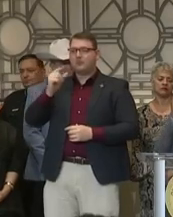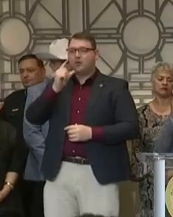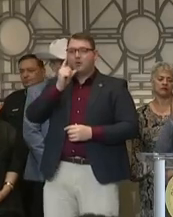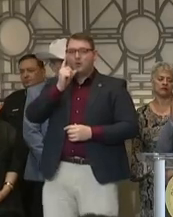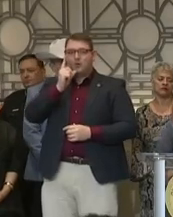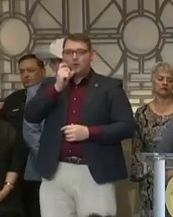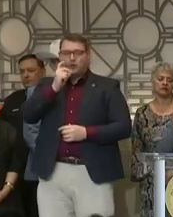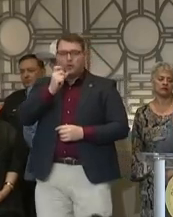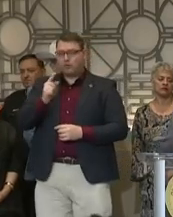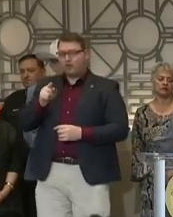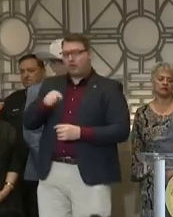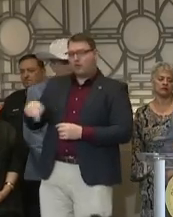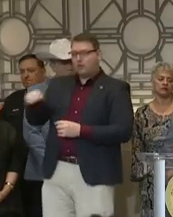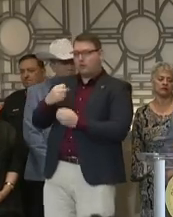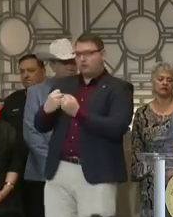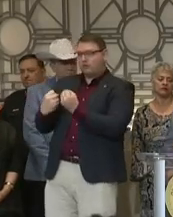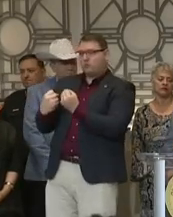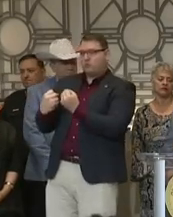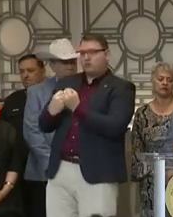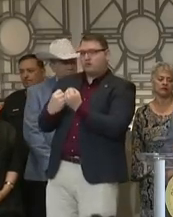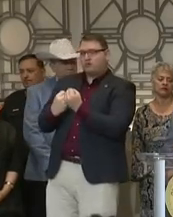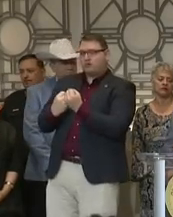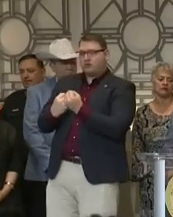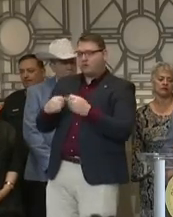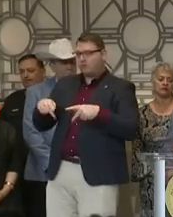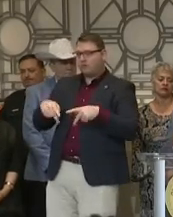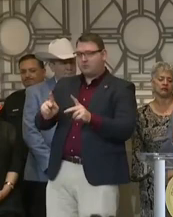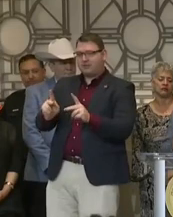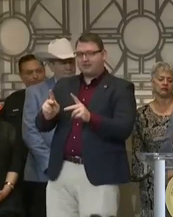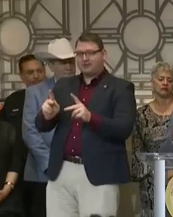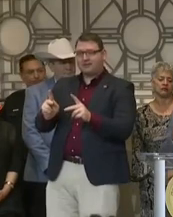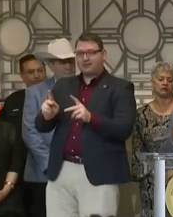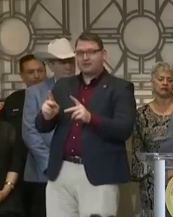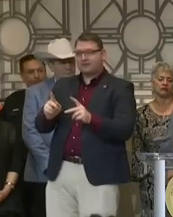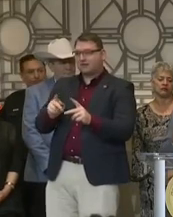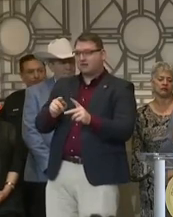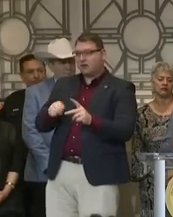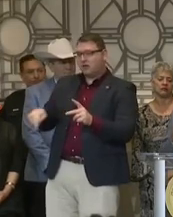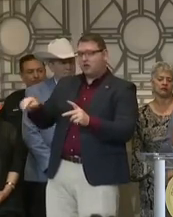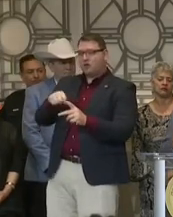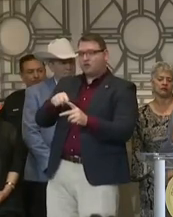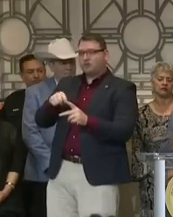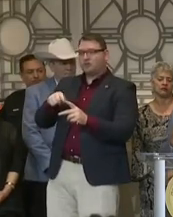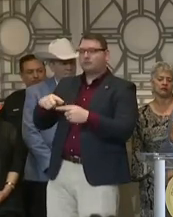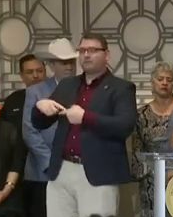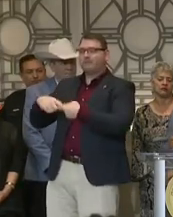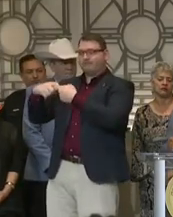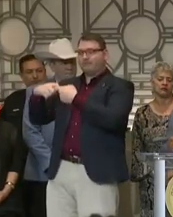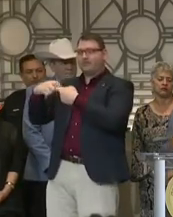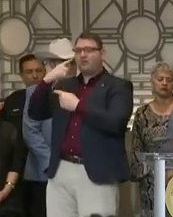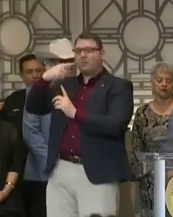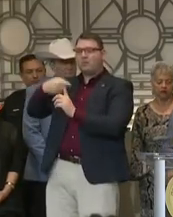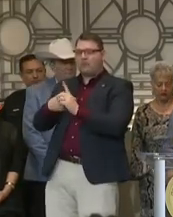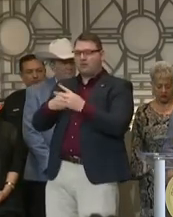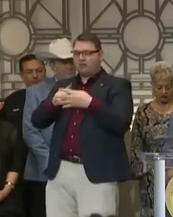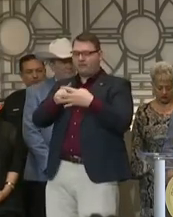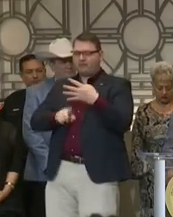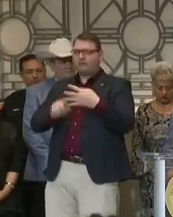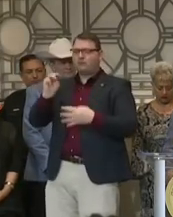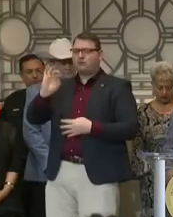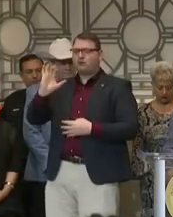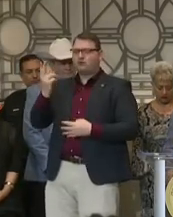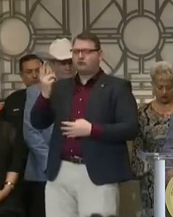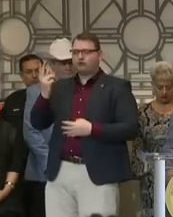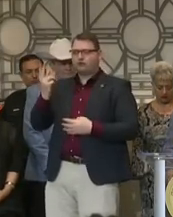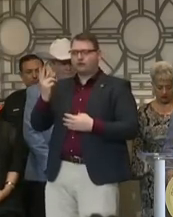those events will be impacted as well for the duration for the month of March. And so